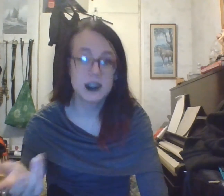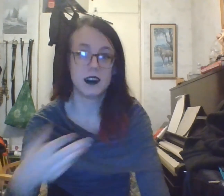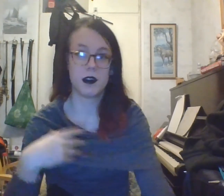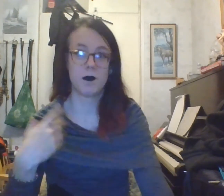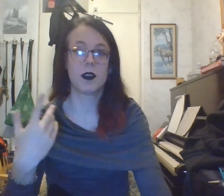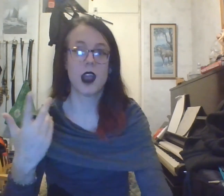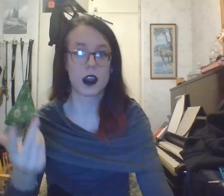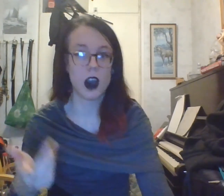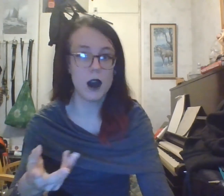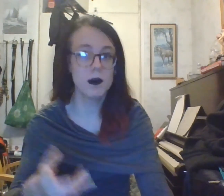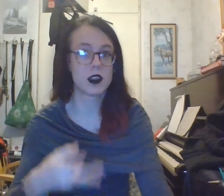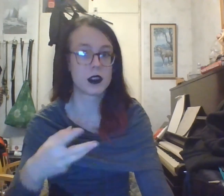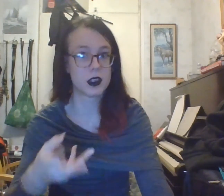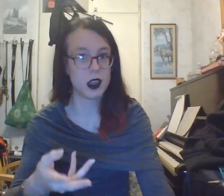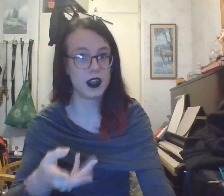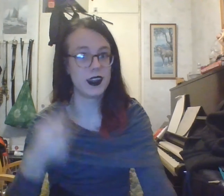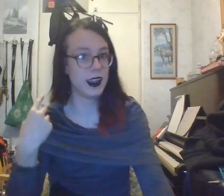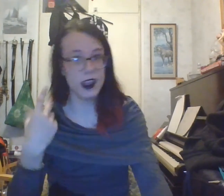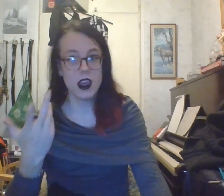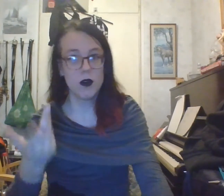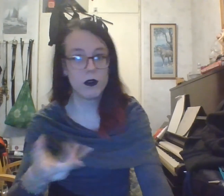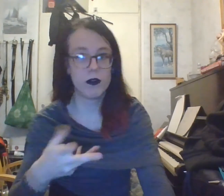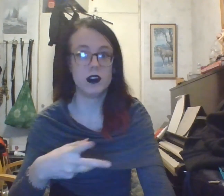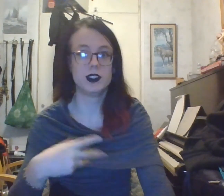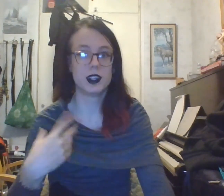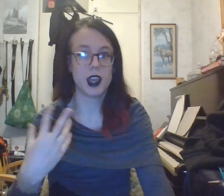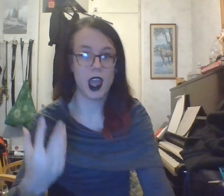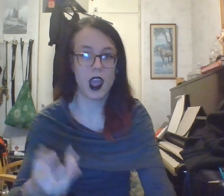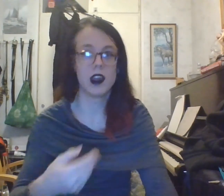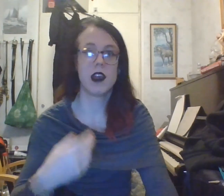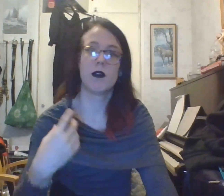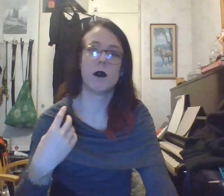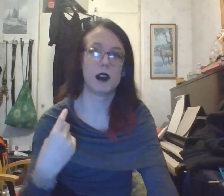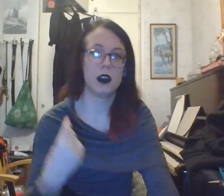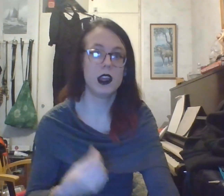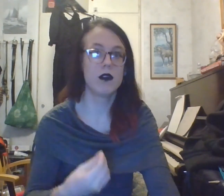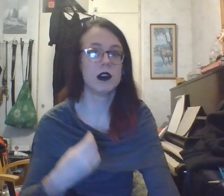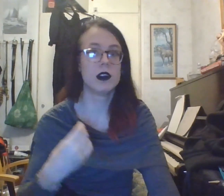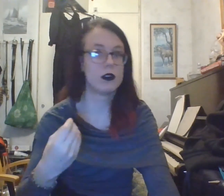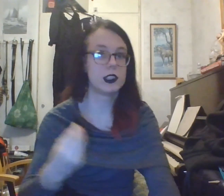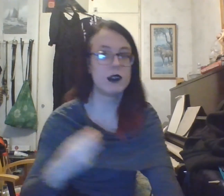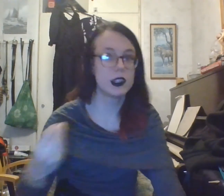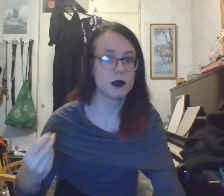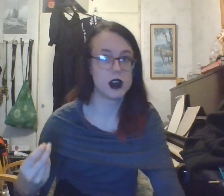a communist society would function in a form of liquid or direct democracy